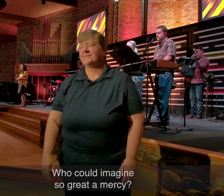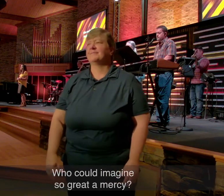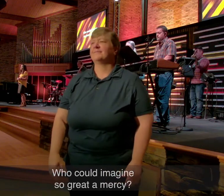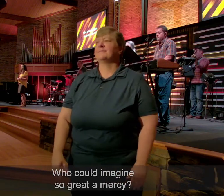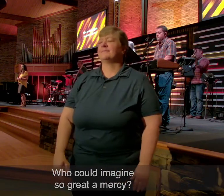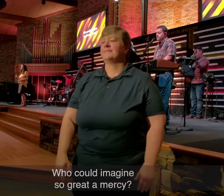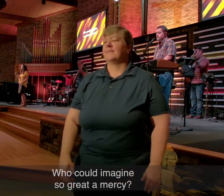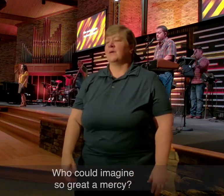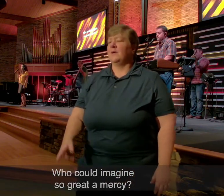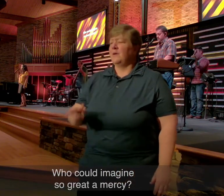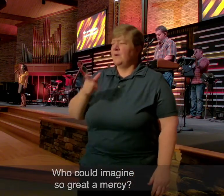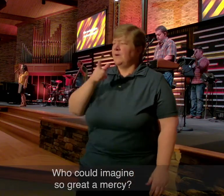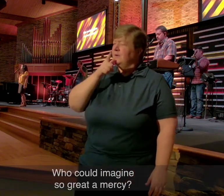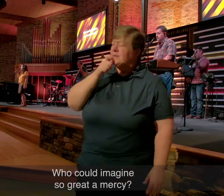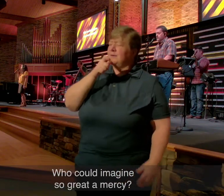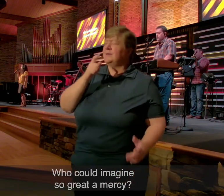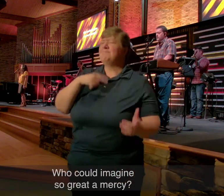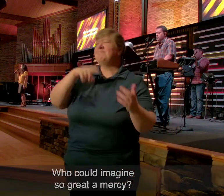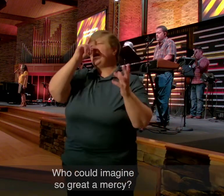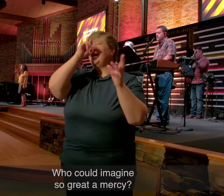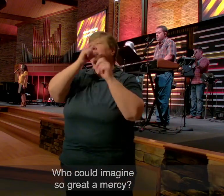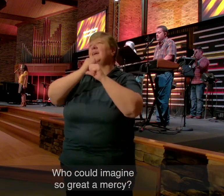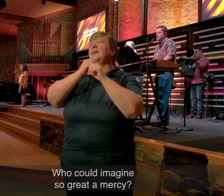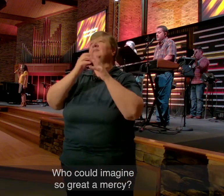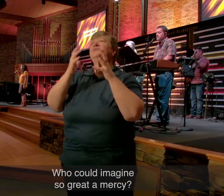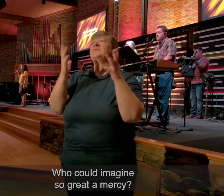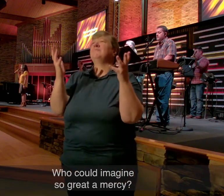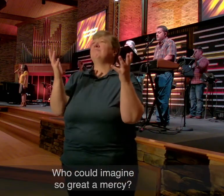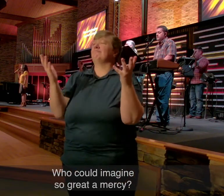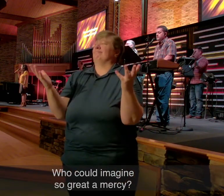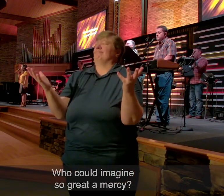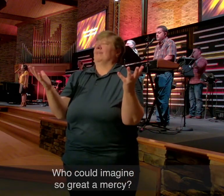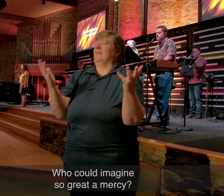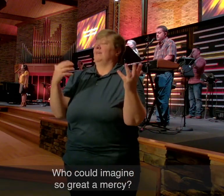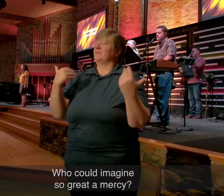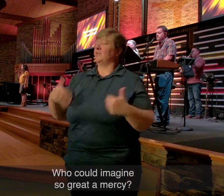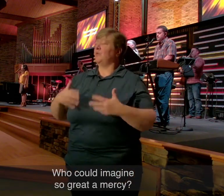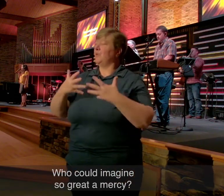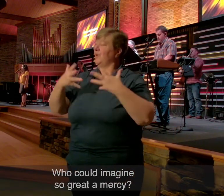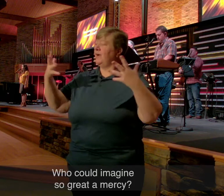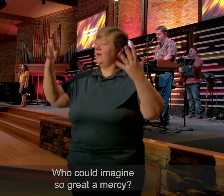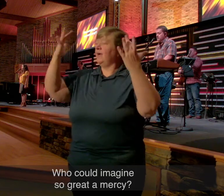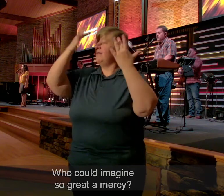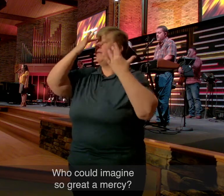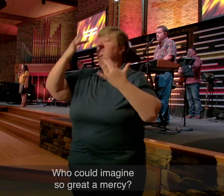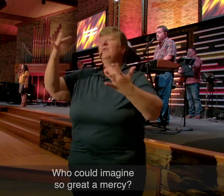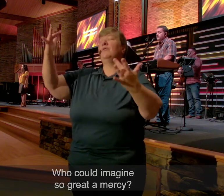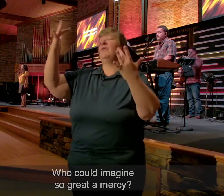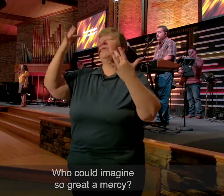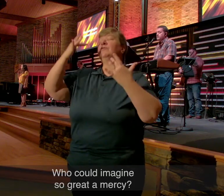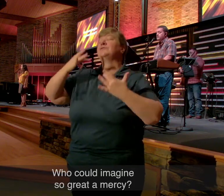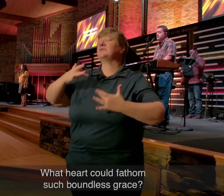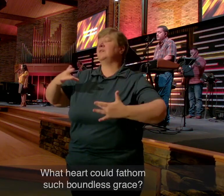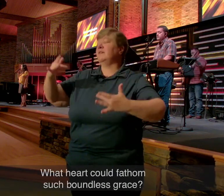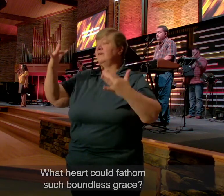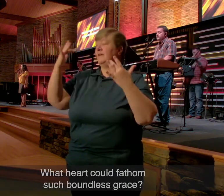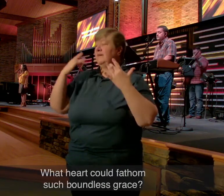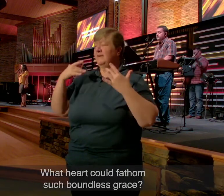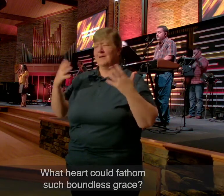Who Could Imagine So Great A Mercy